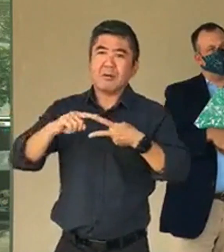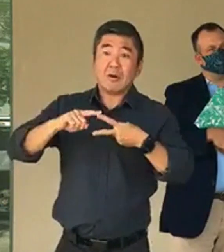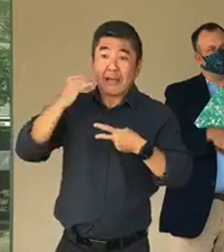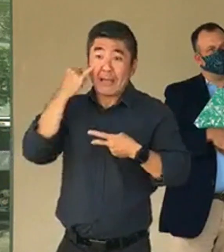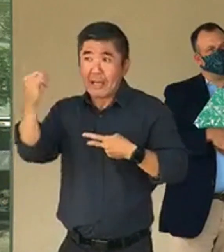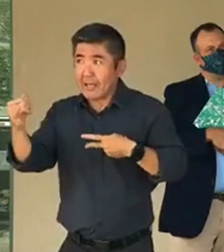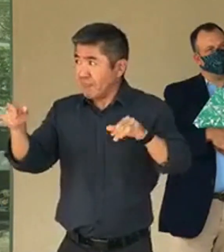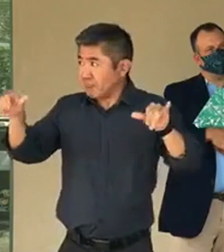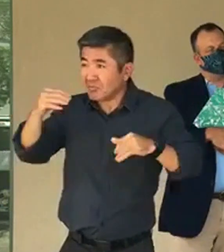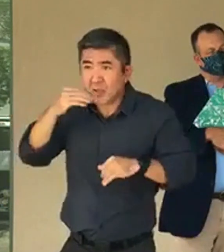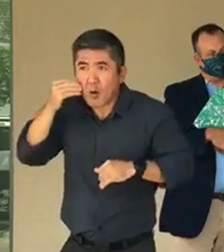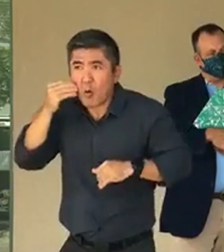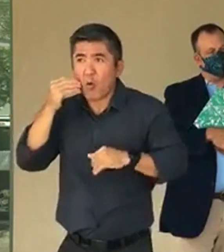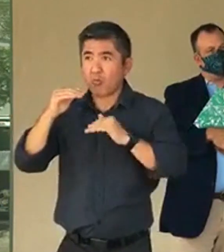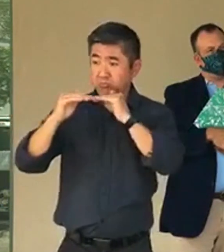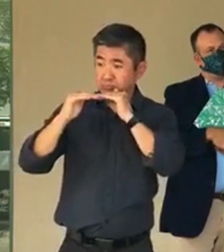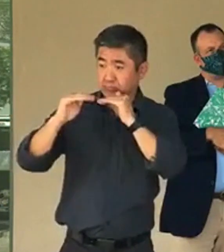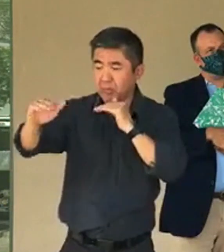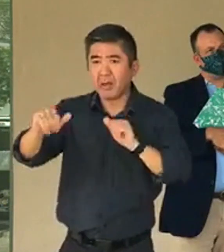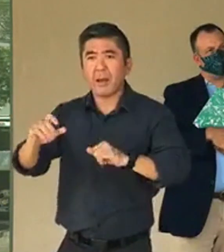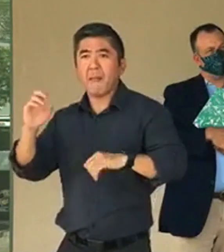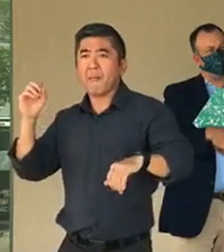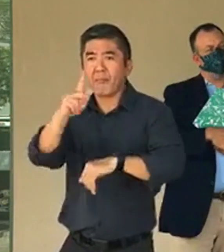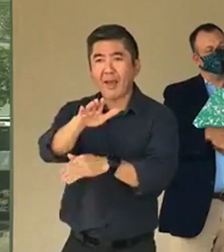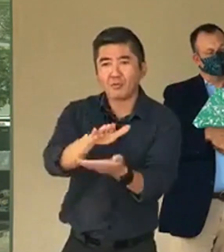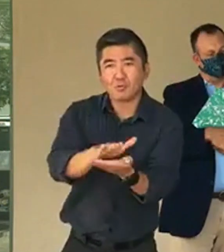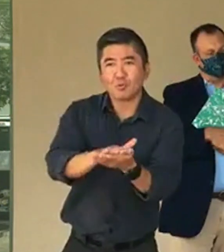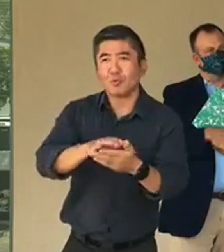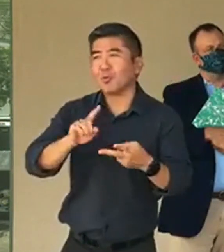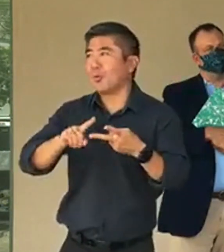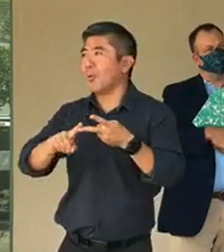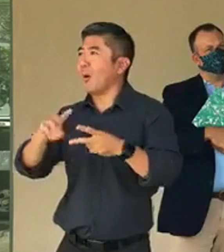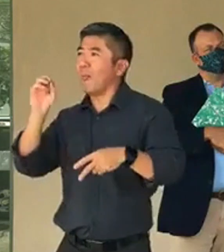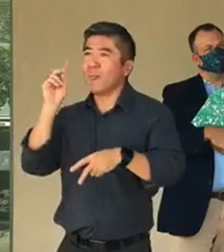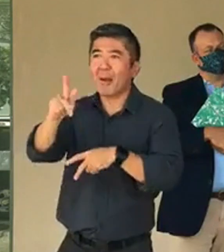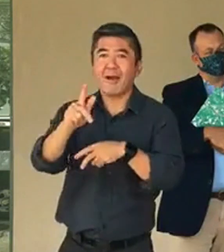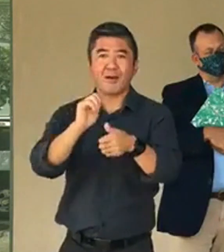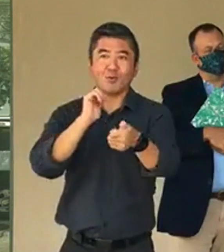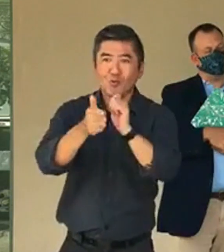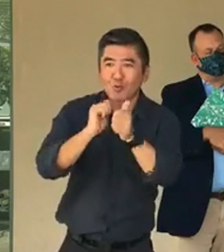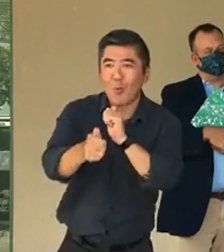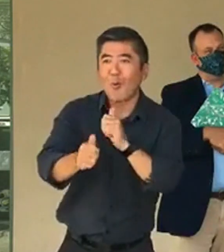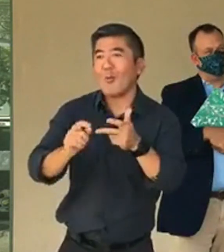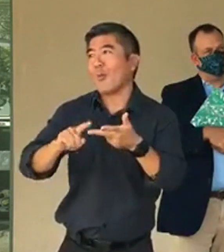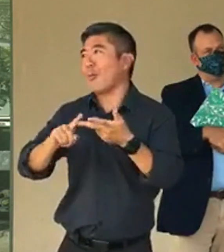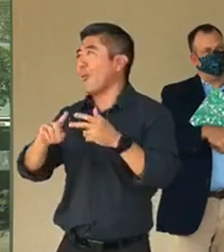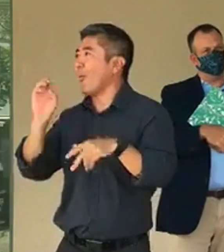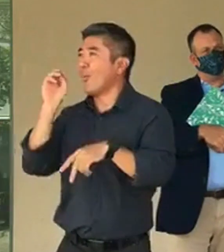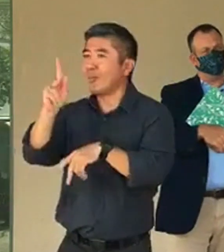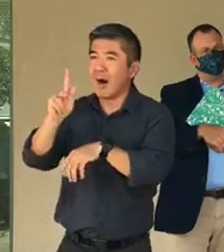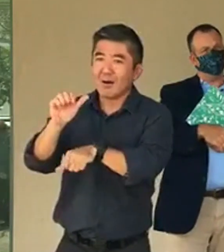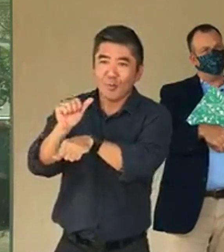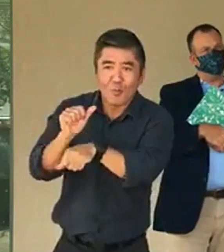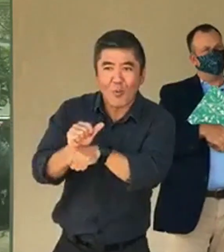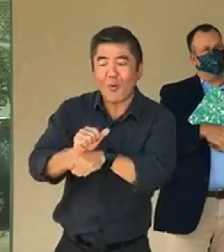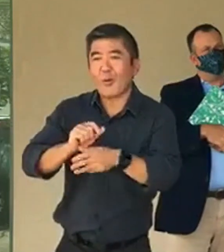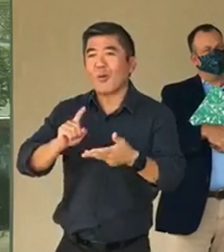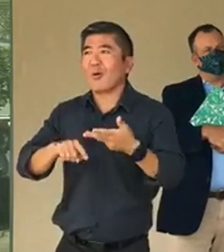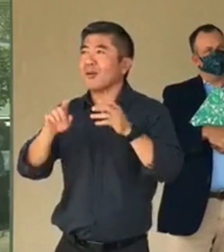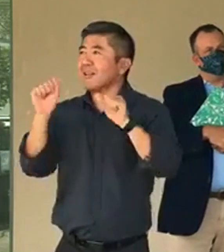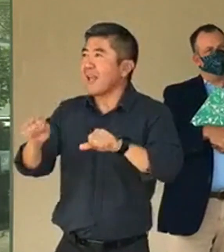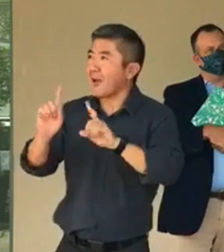back to sports. We can get back to work. We can get back to restaurants. And I know we can do this